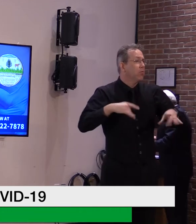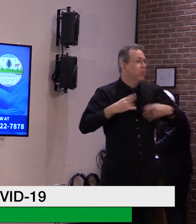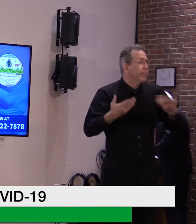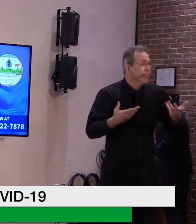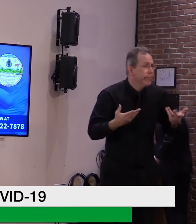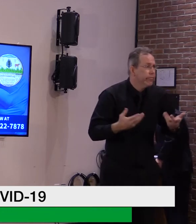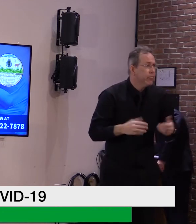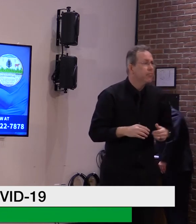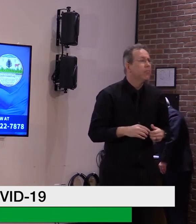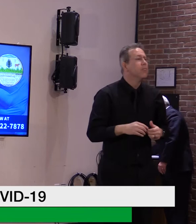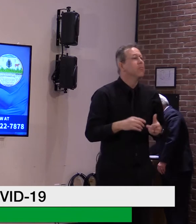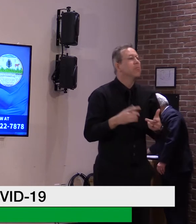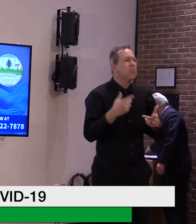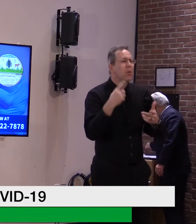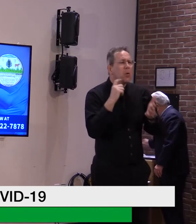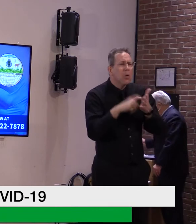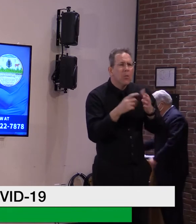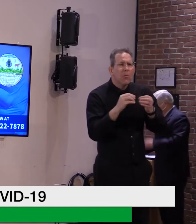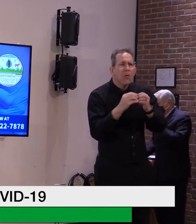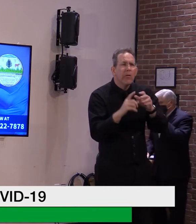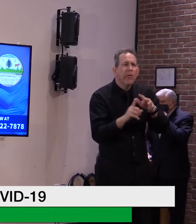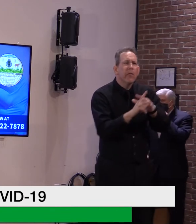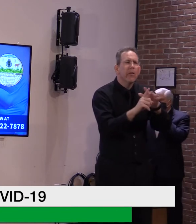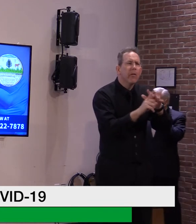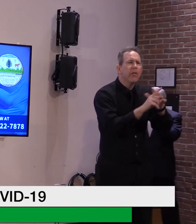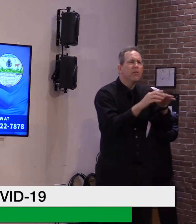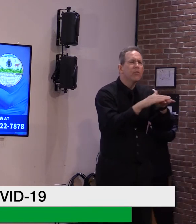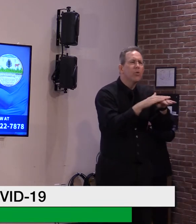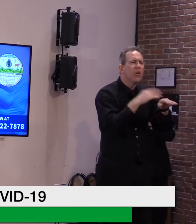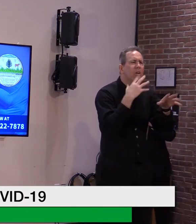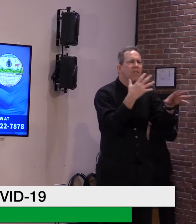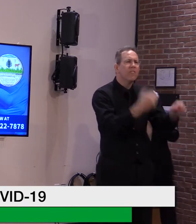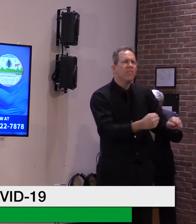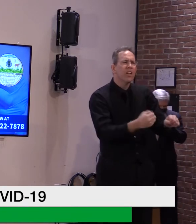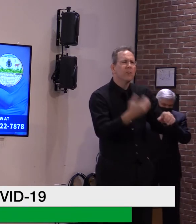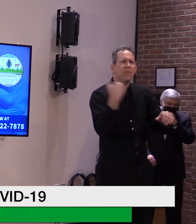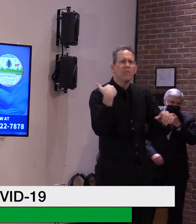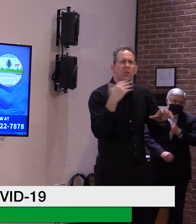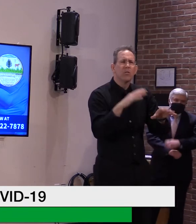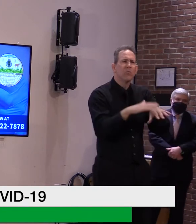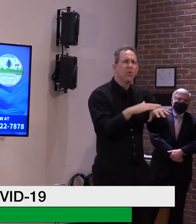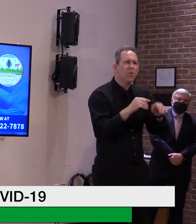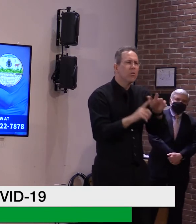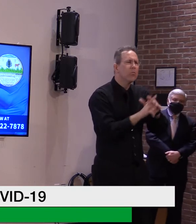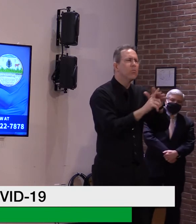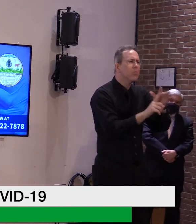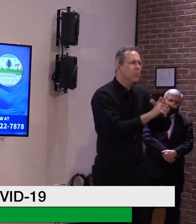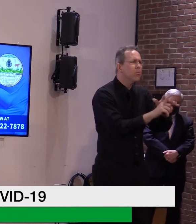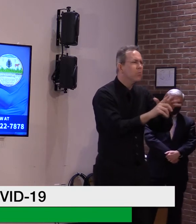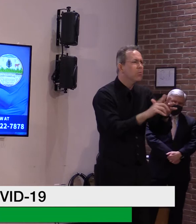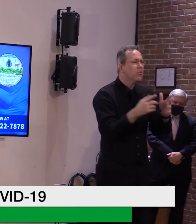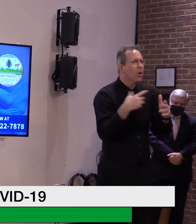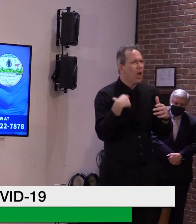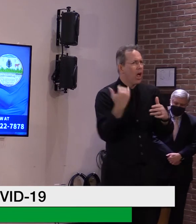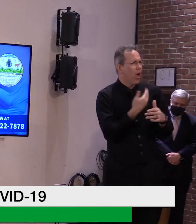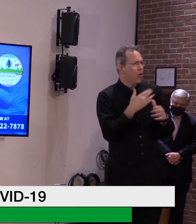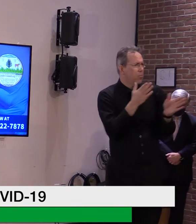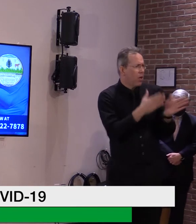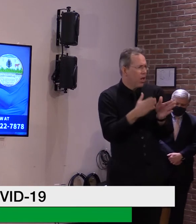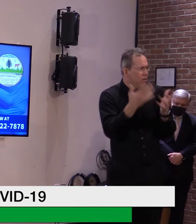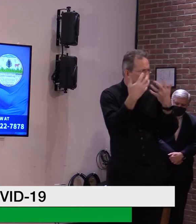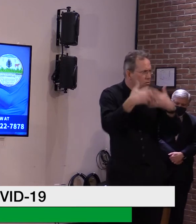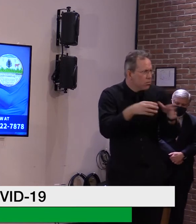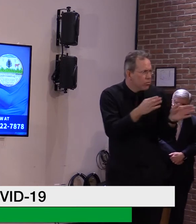strategy as we continue, uh, to, to vaccinate those, uh, by age band, after we get through this high risk category